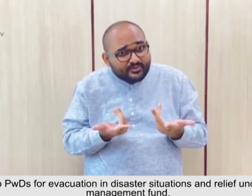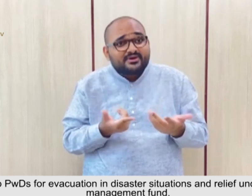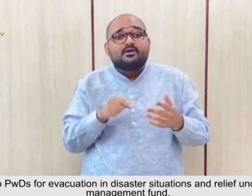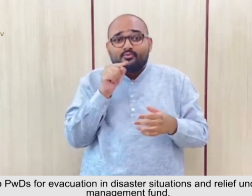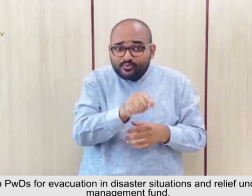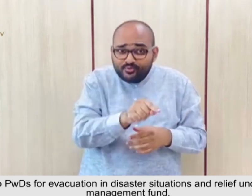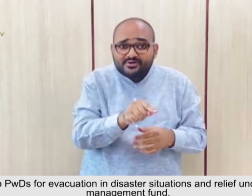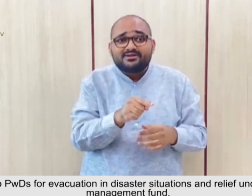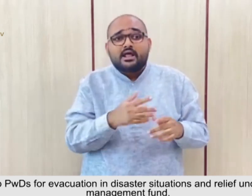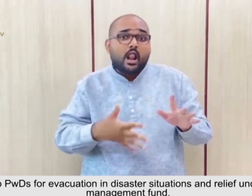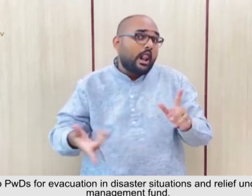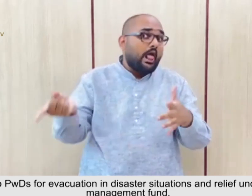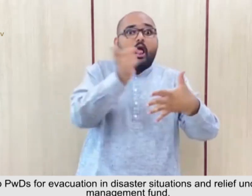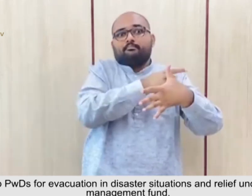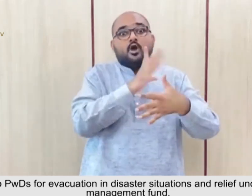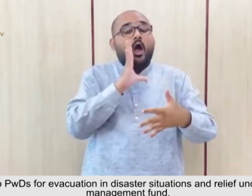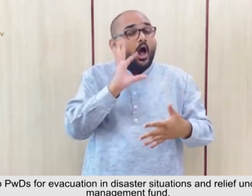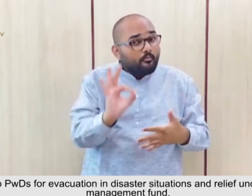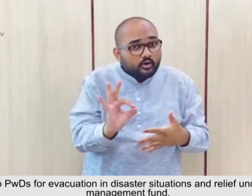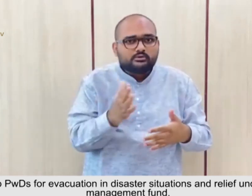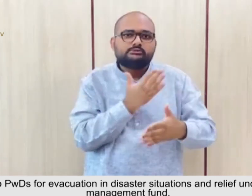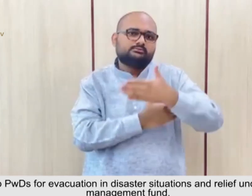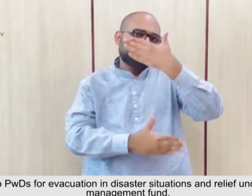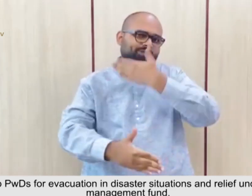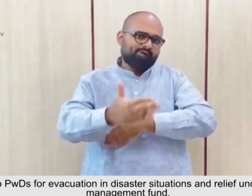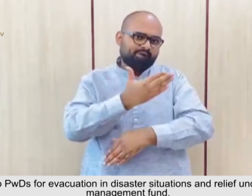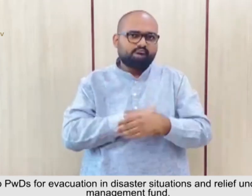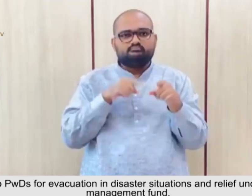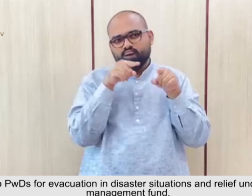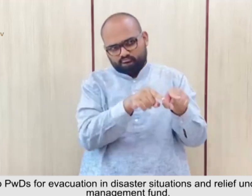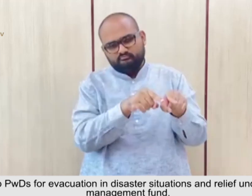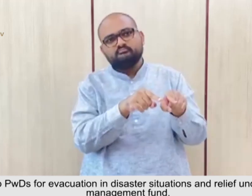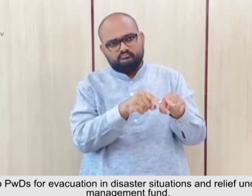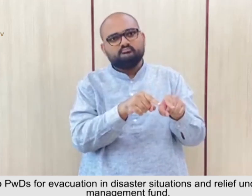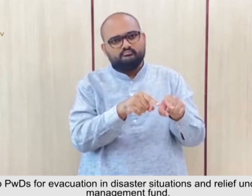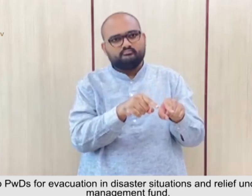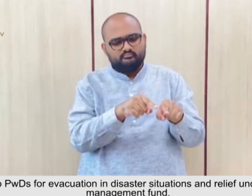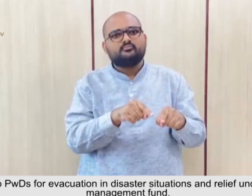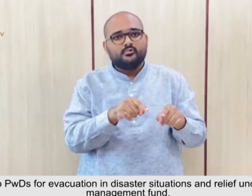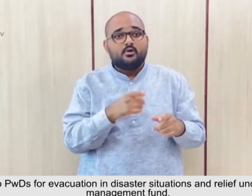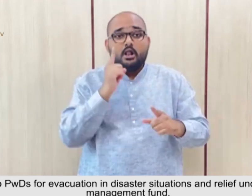disaster situations and relief under disaster